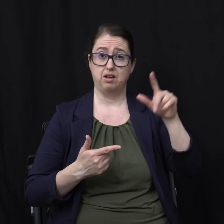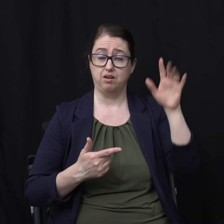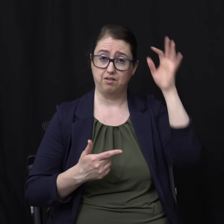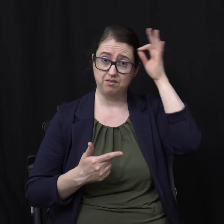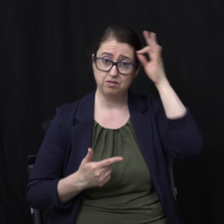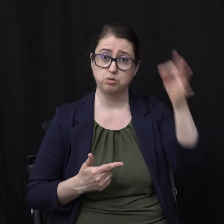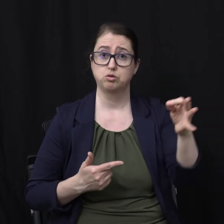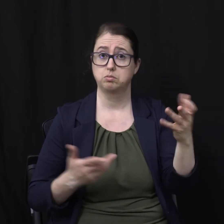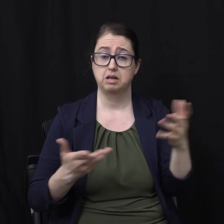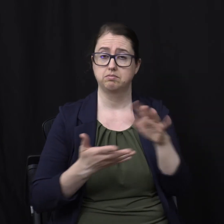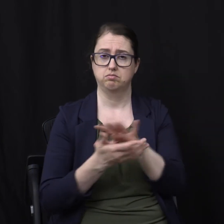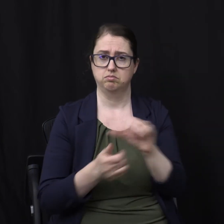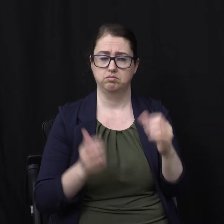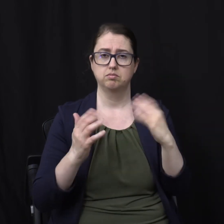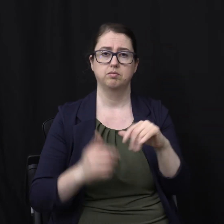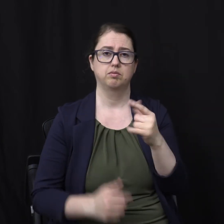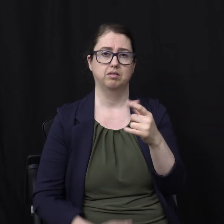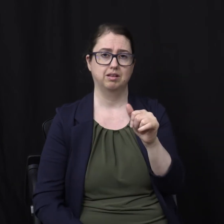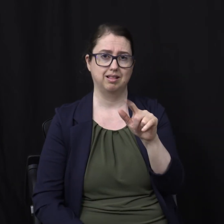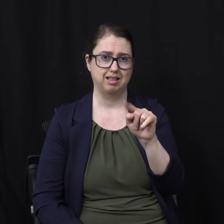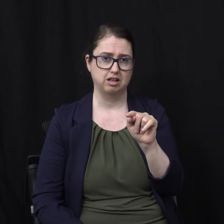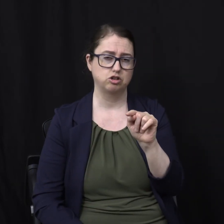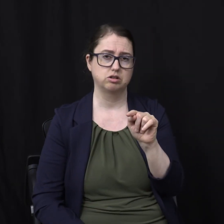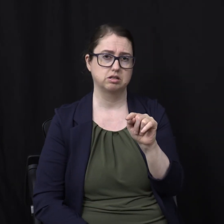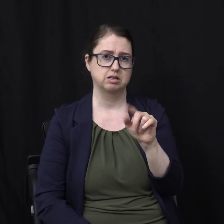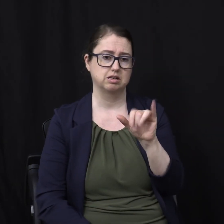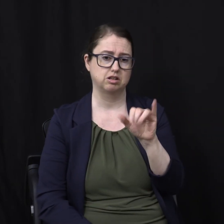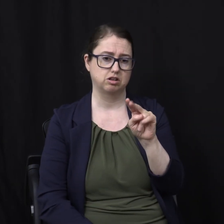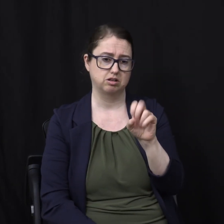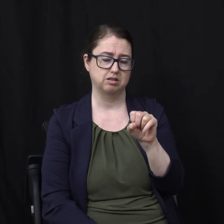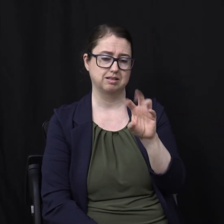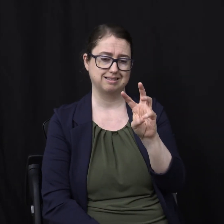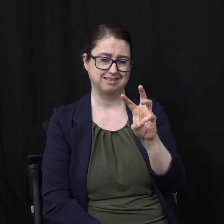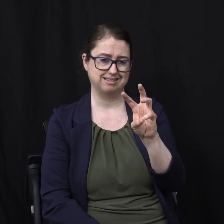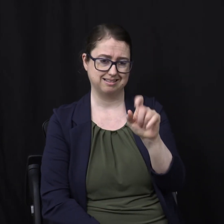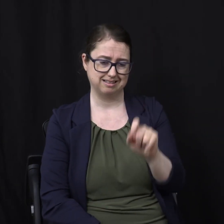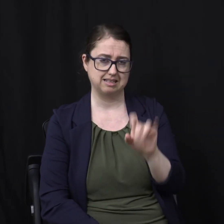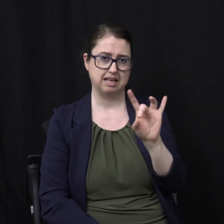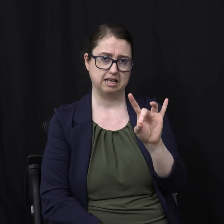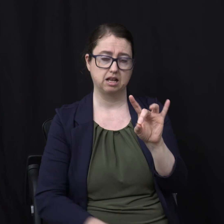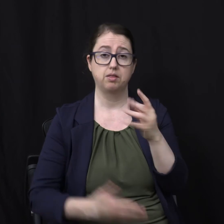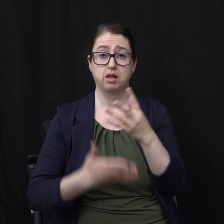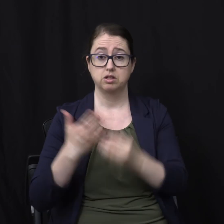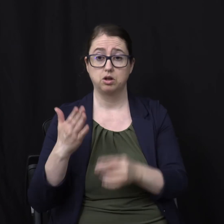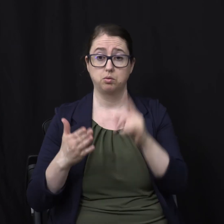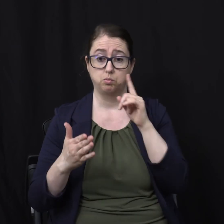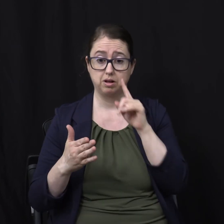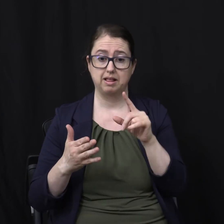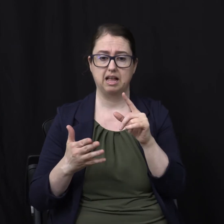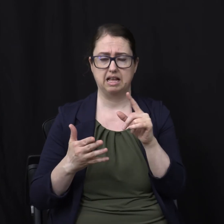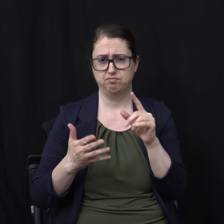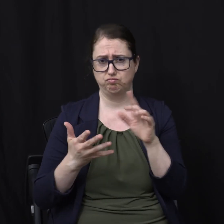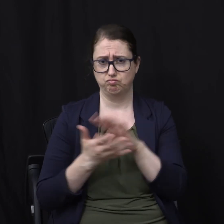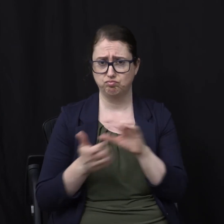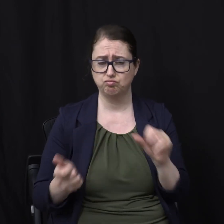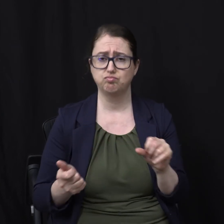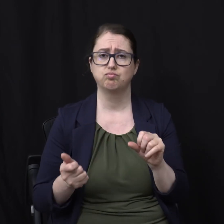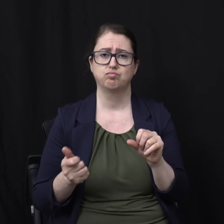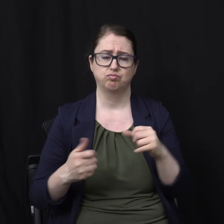Destruction Galatians 6.8 Says that the lost will reap corruption Or decay Or destruction